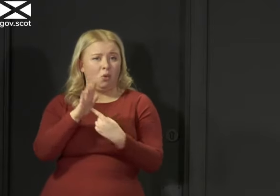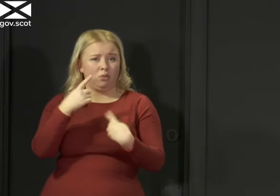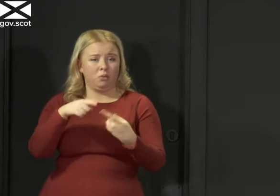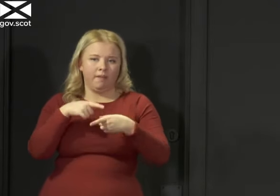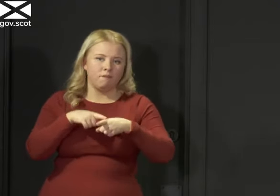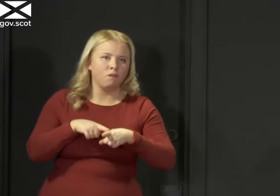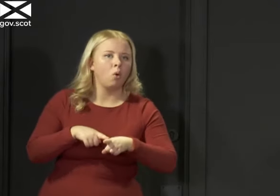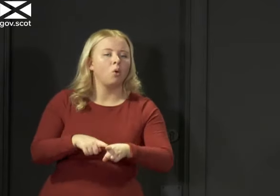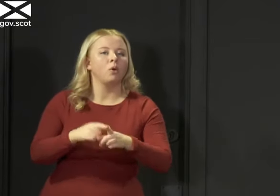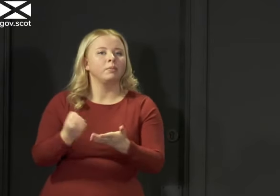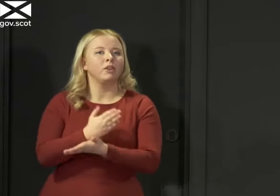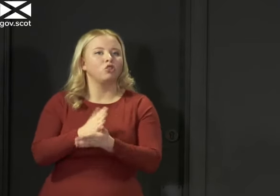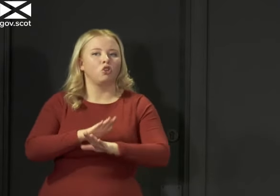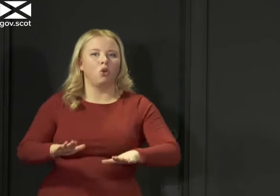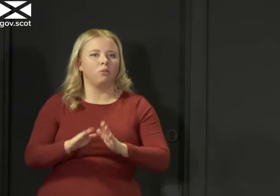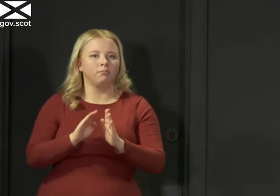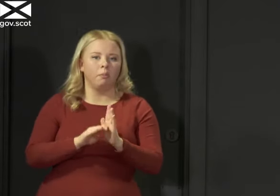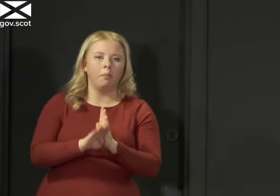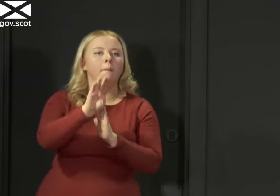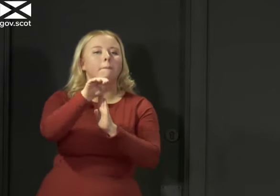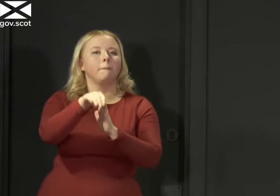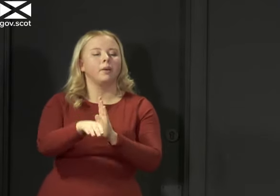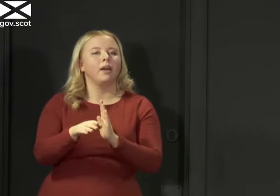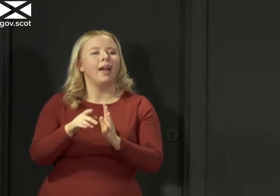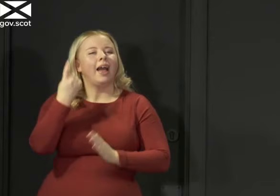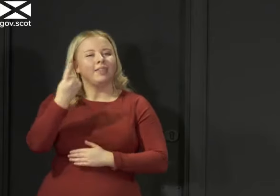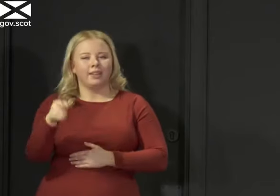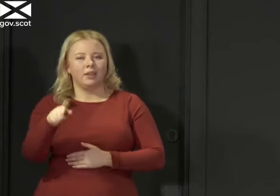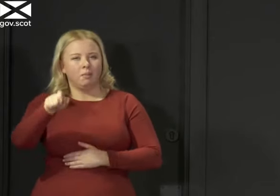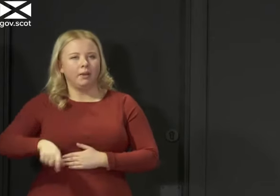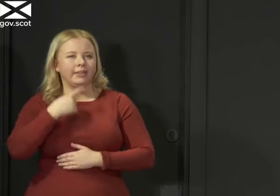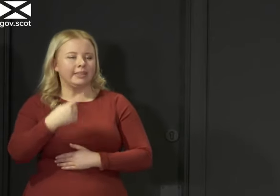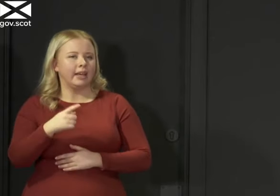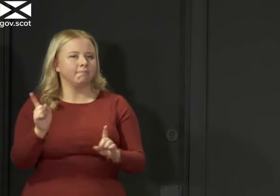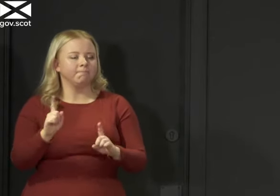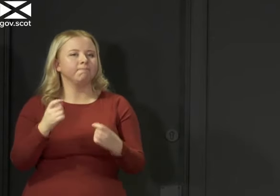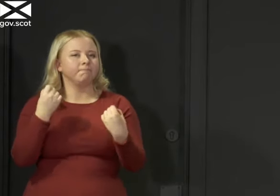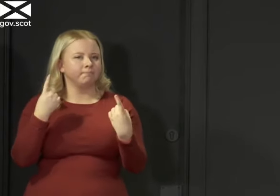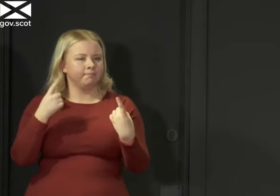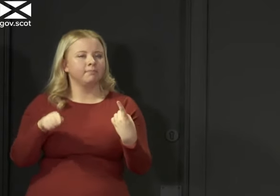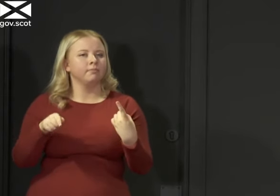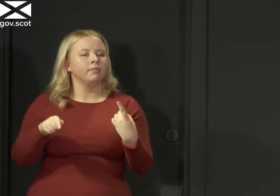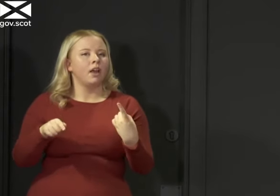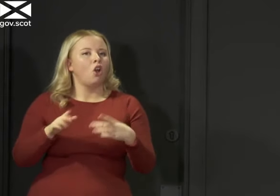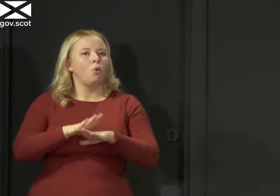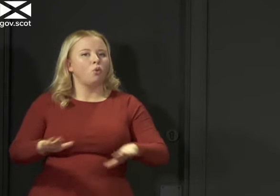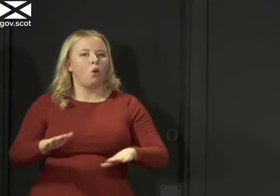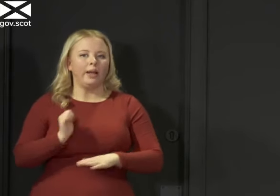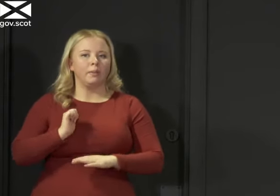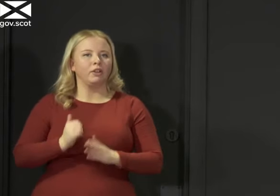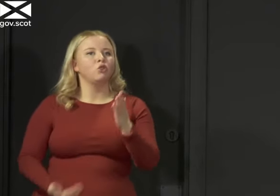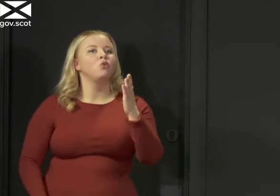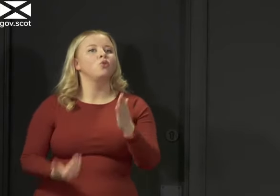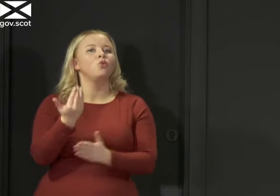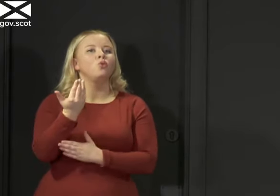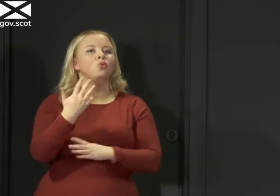stop it going up again. I think what the member of the expert group was saying, as I understand it, is that we're not proposing new social